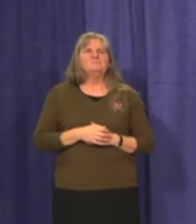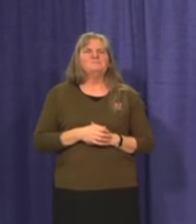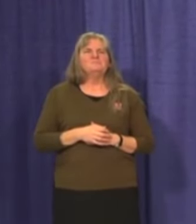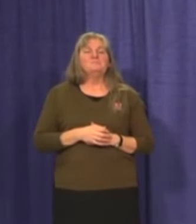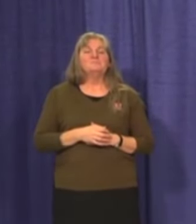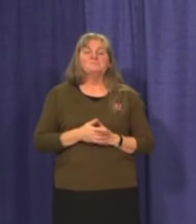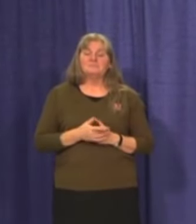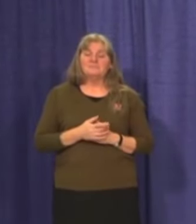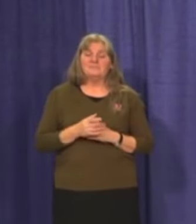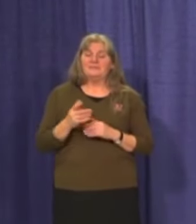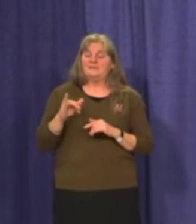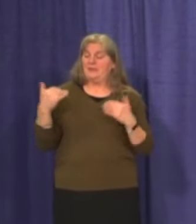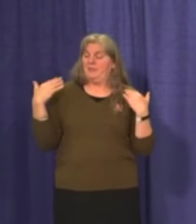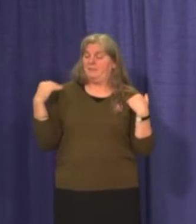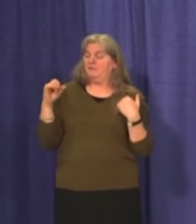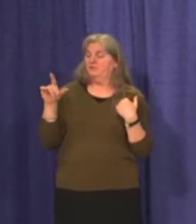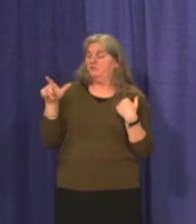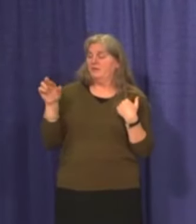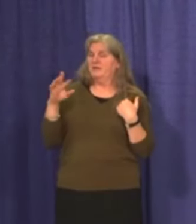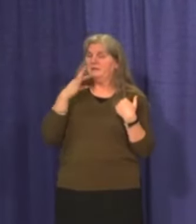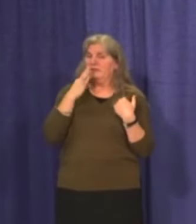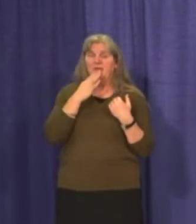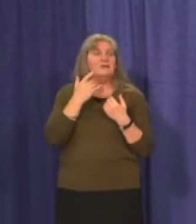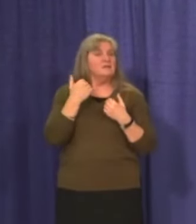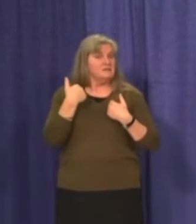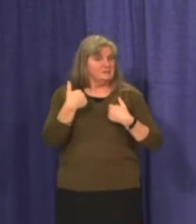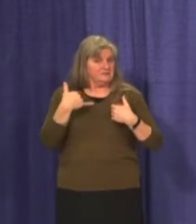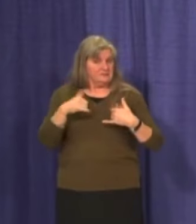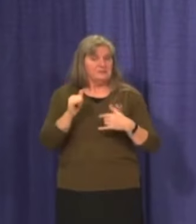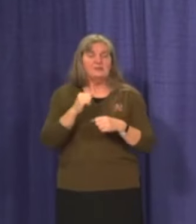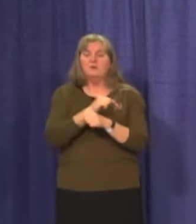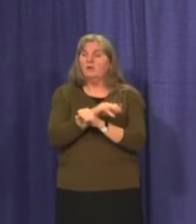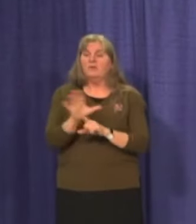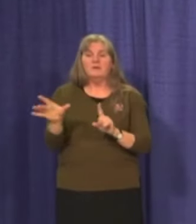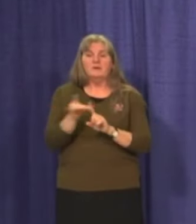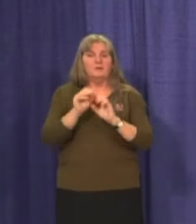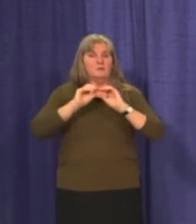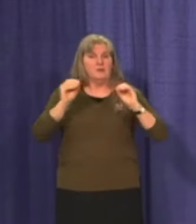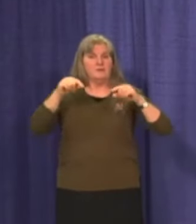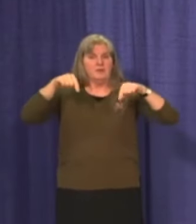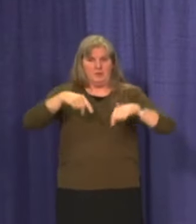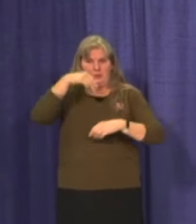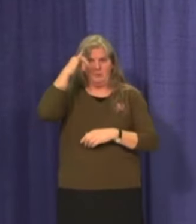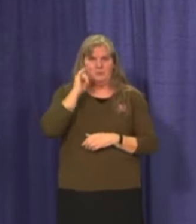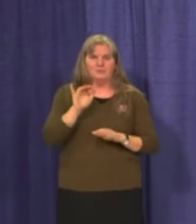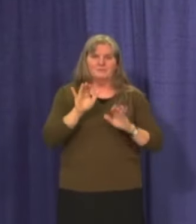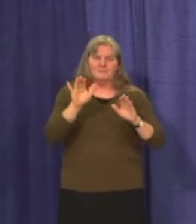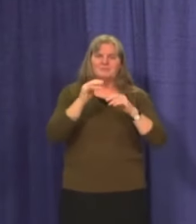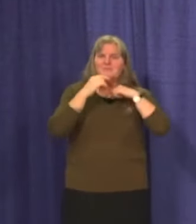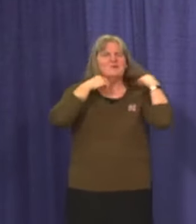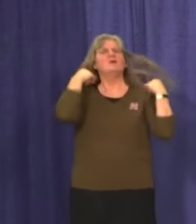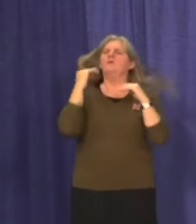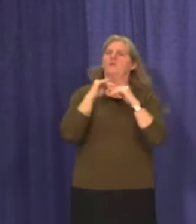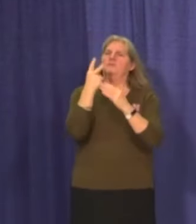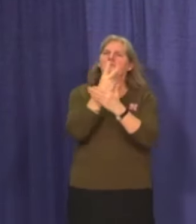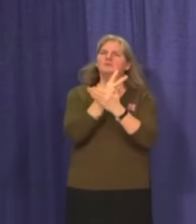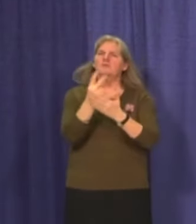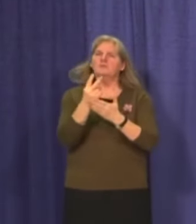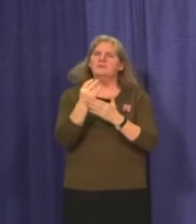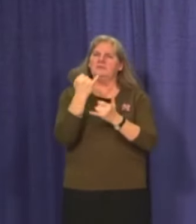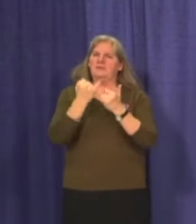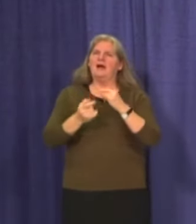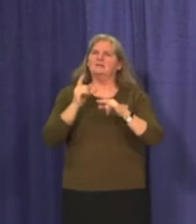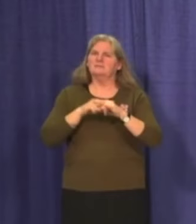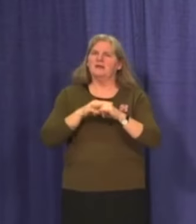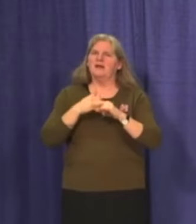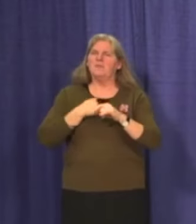As the Minister says we continue to be free of active COVID cases. In fact, it is now over two weeks since we announced